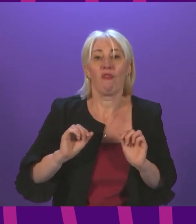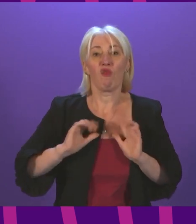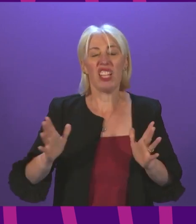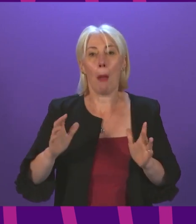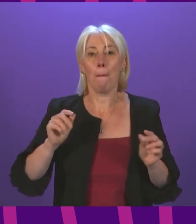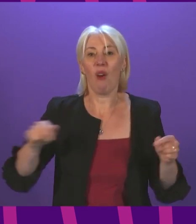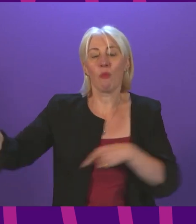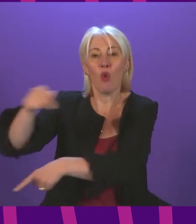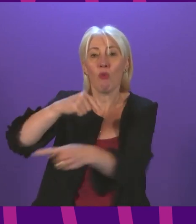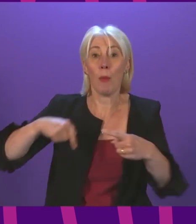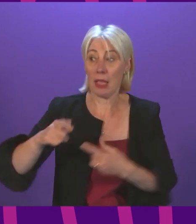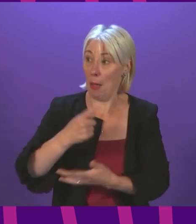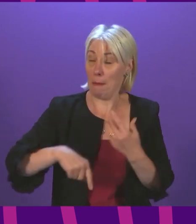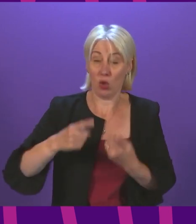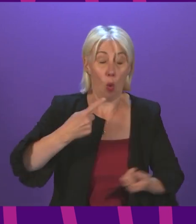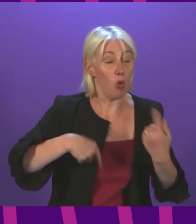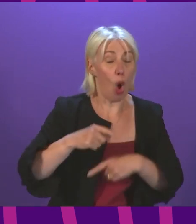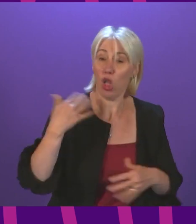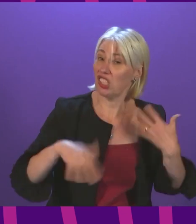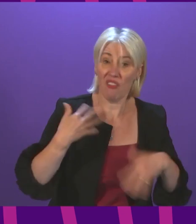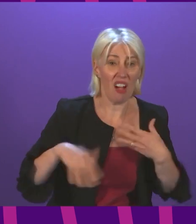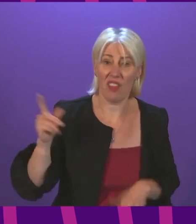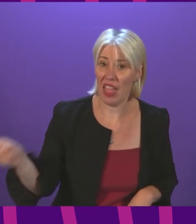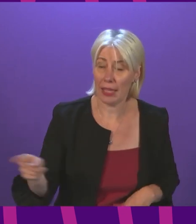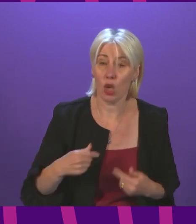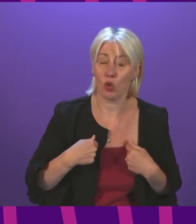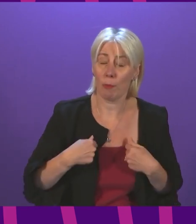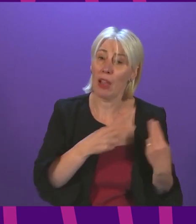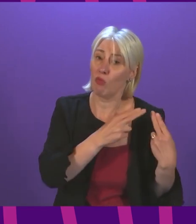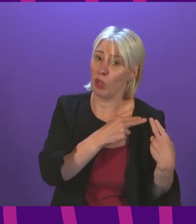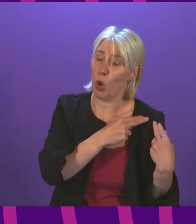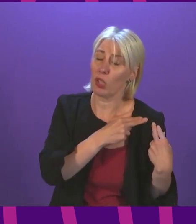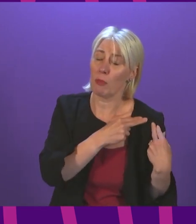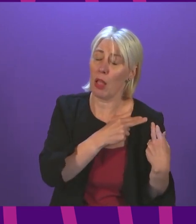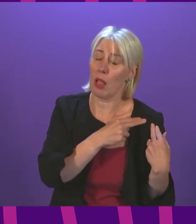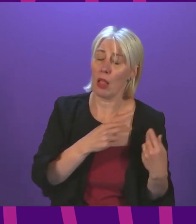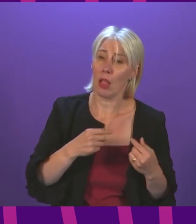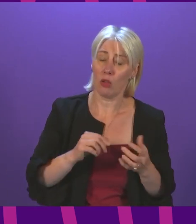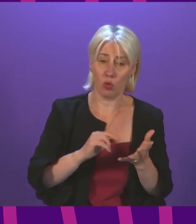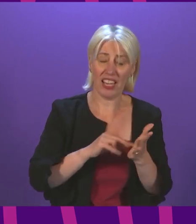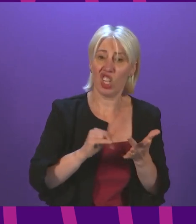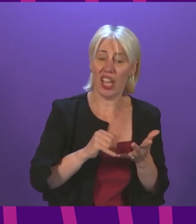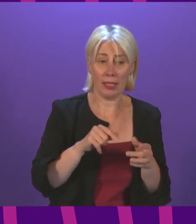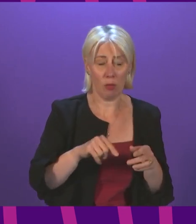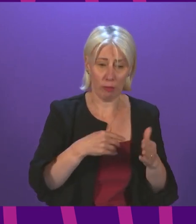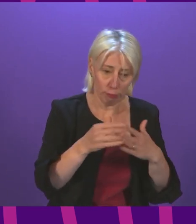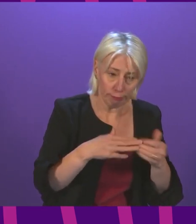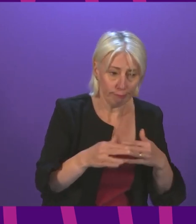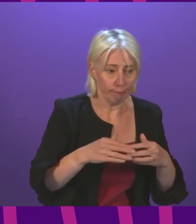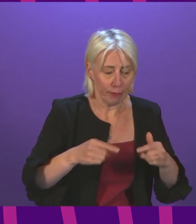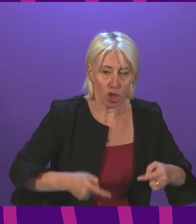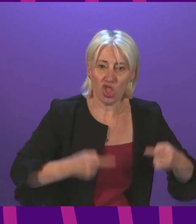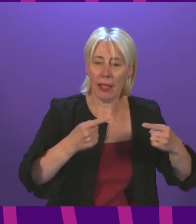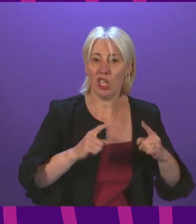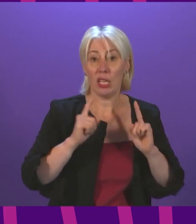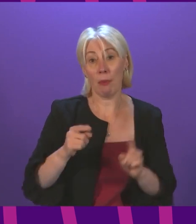paying a significant price for so i take my responsibility for supporting the nhs to deal with these challenges but perhaps